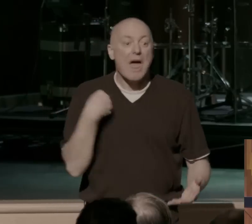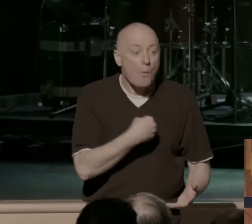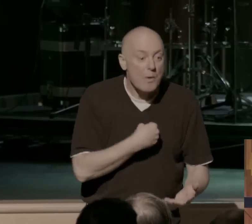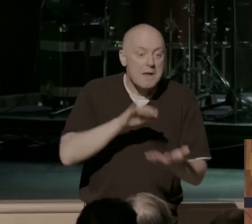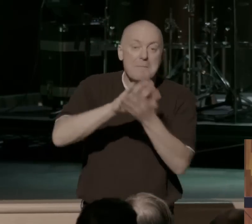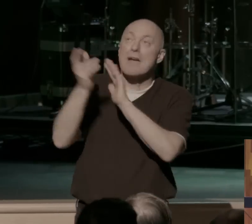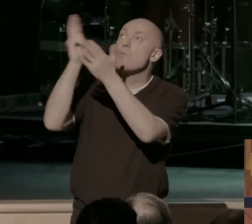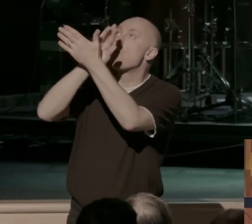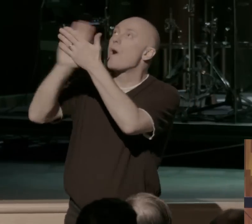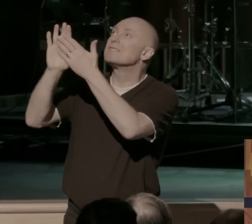God.